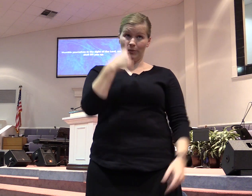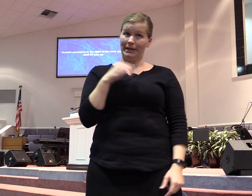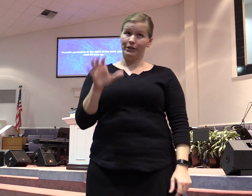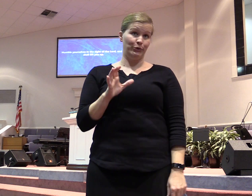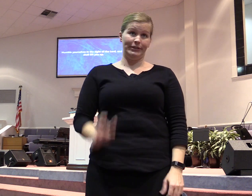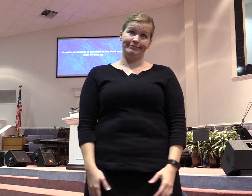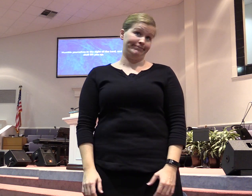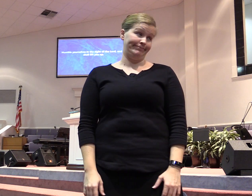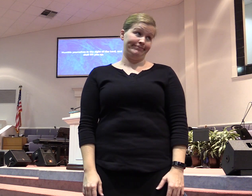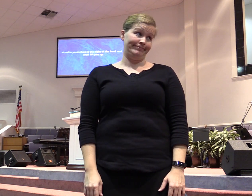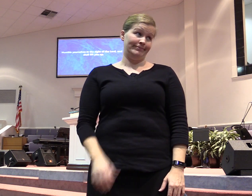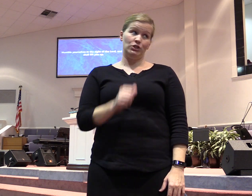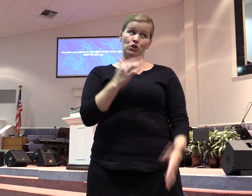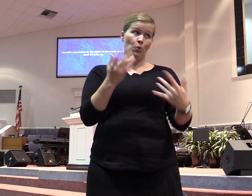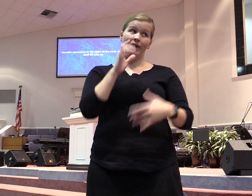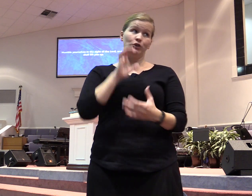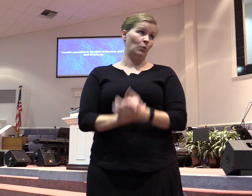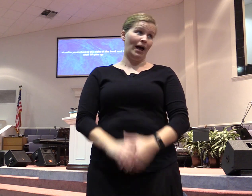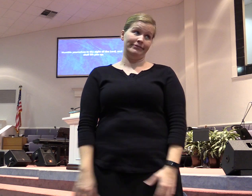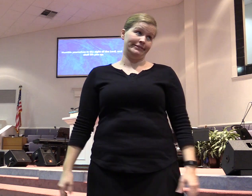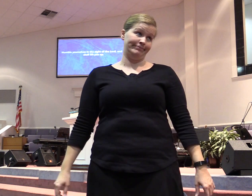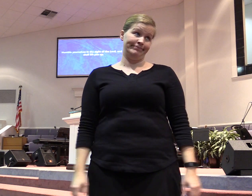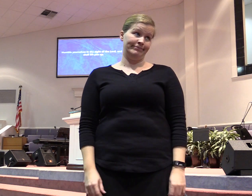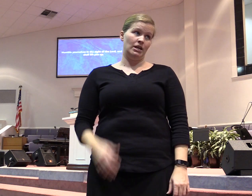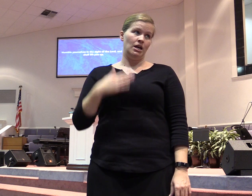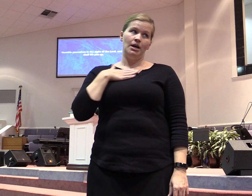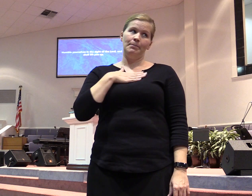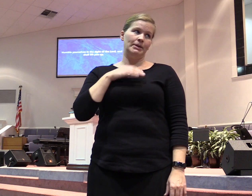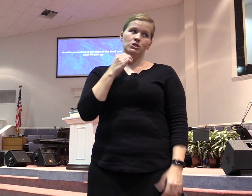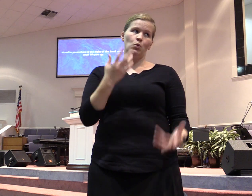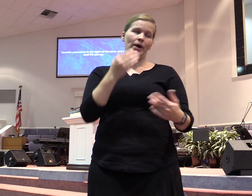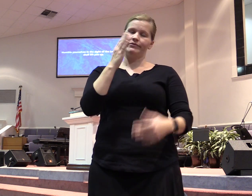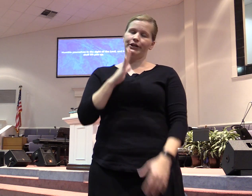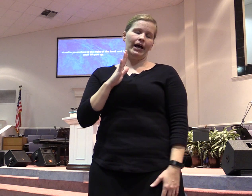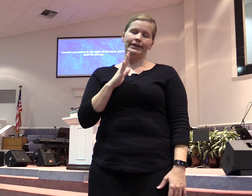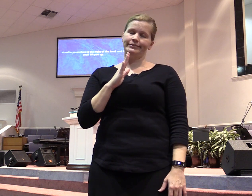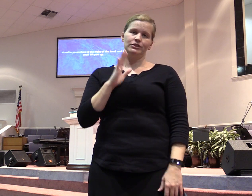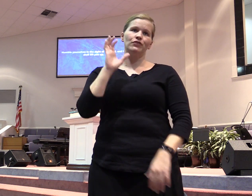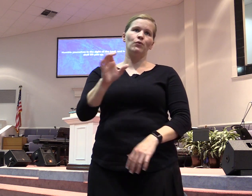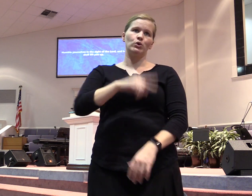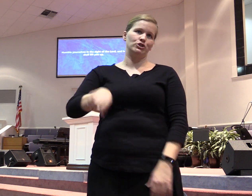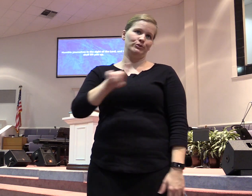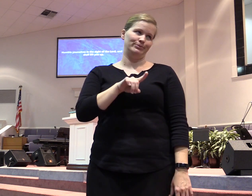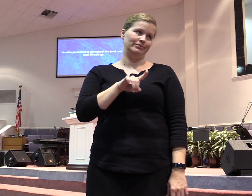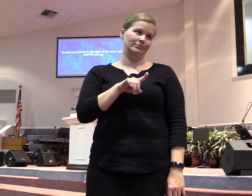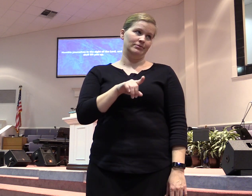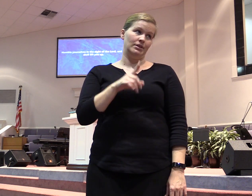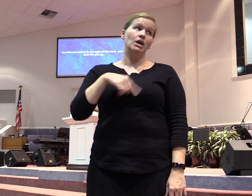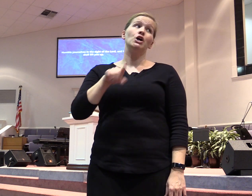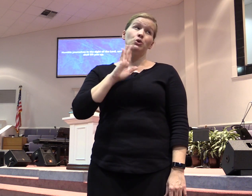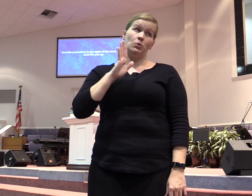Right. Don't wait on your wife to do it. Right. And please don't wait on God to do it. You will come out a lot better if you let